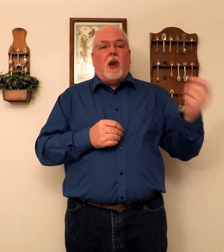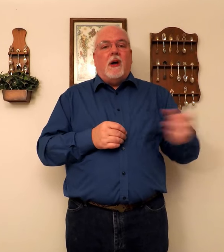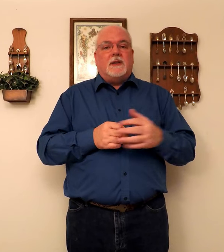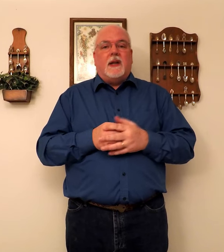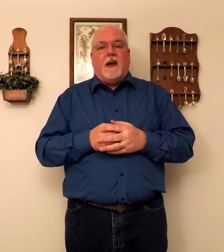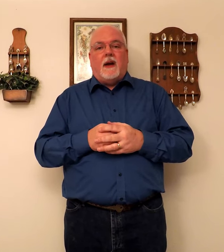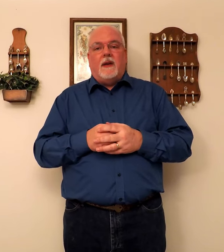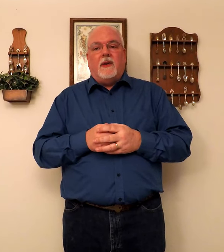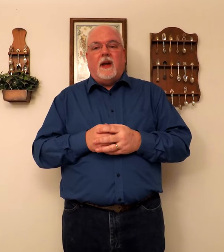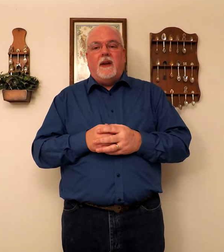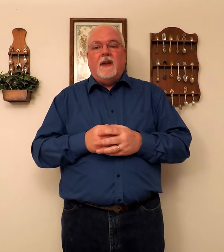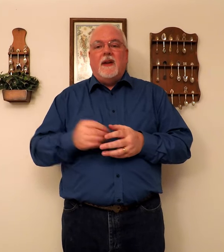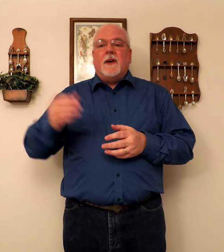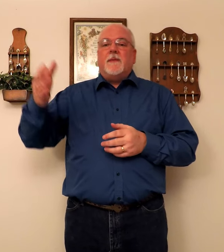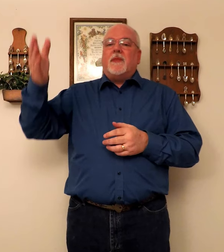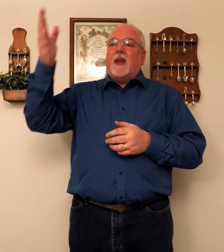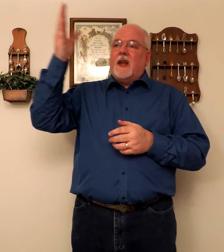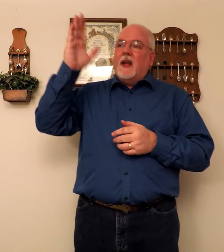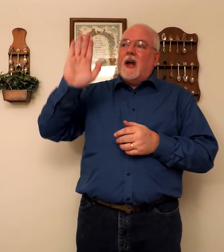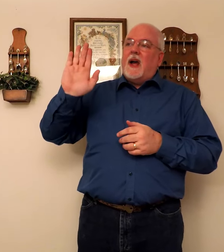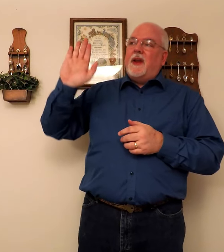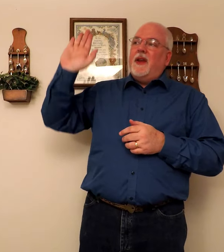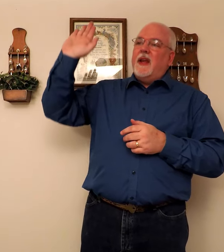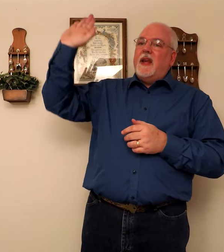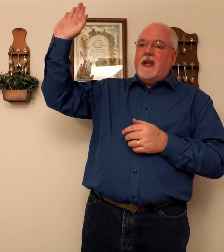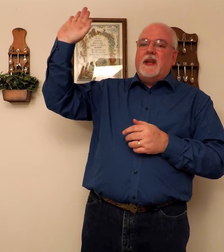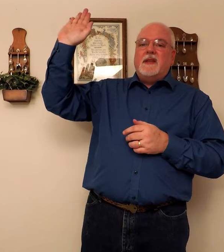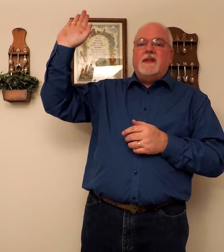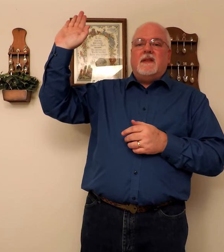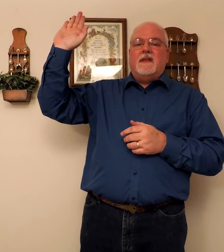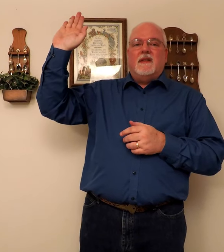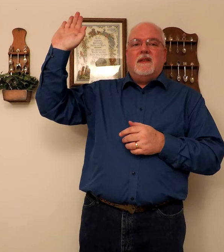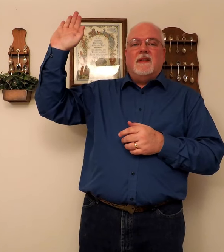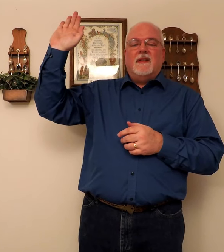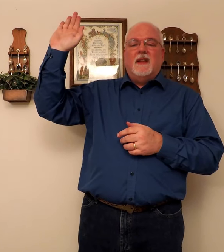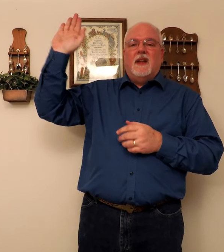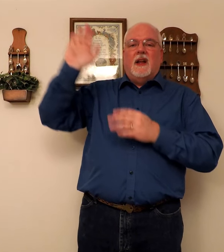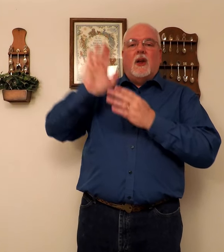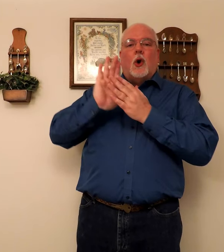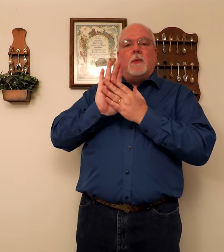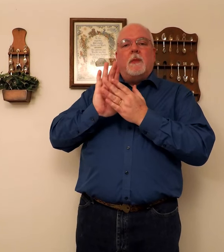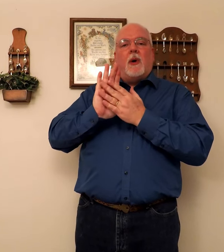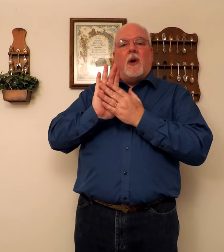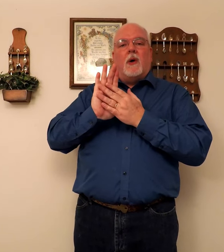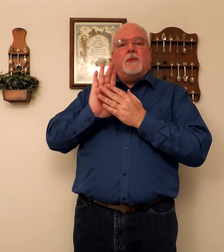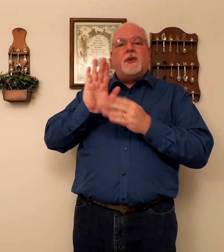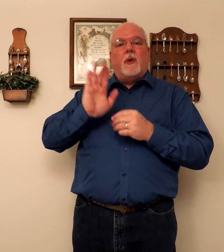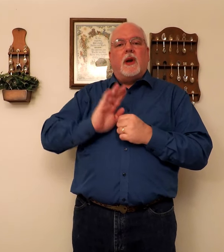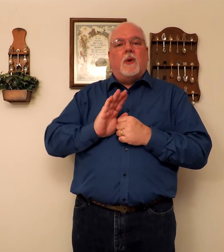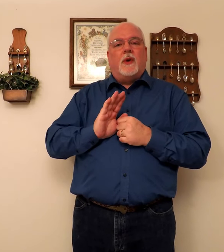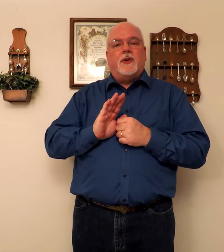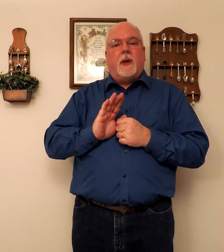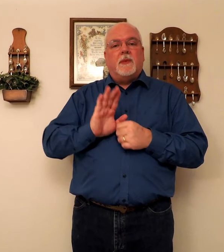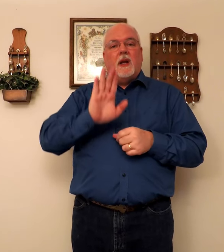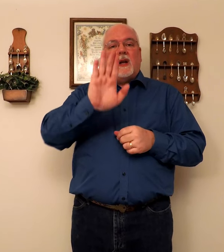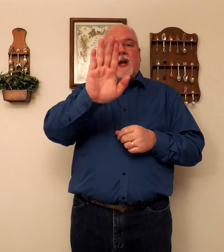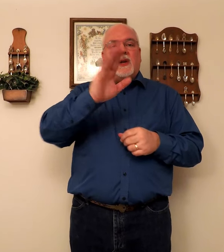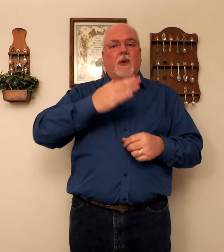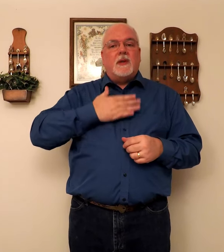belongs to God, okay? God, his. Open palm, showing ownership. Like yours